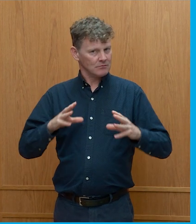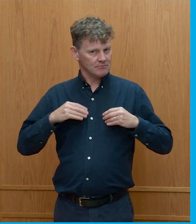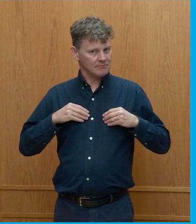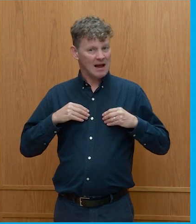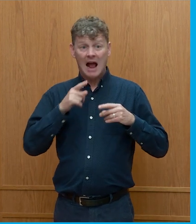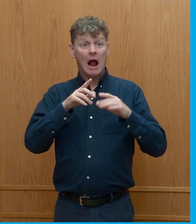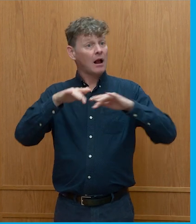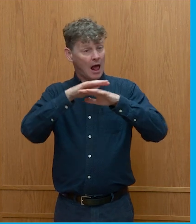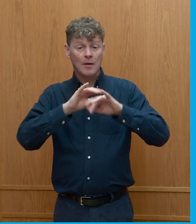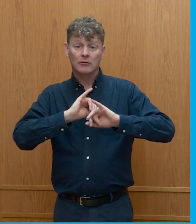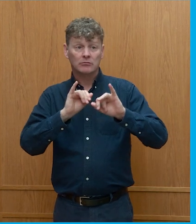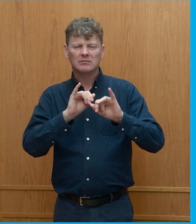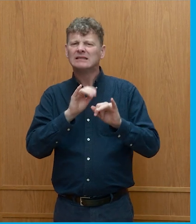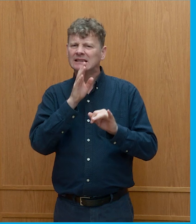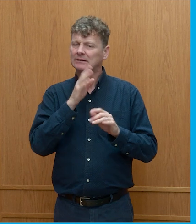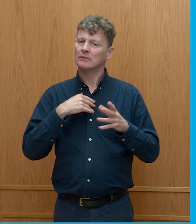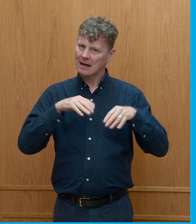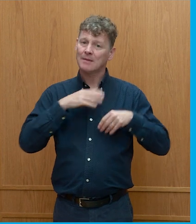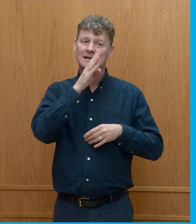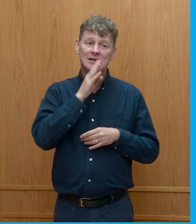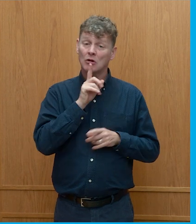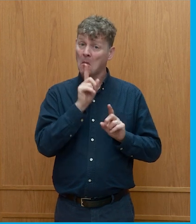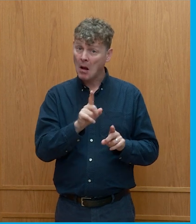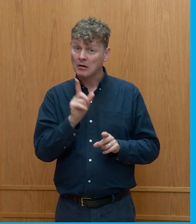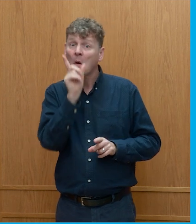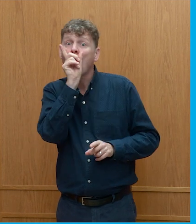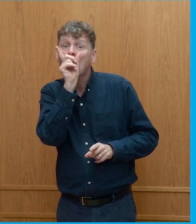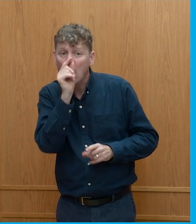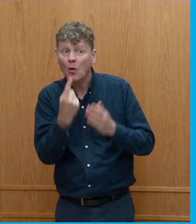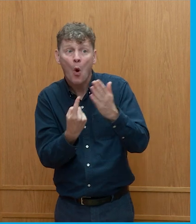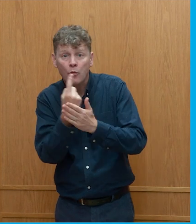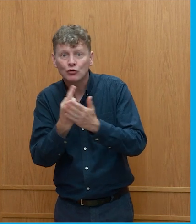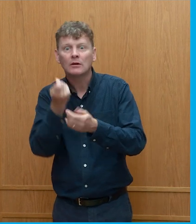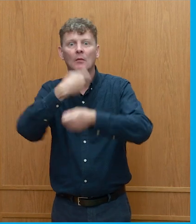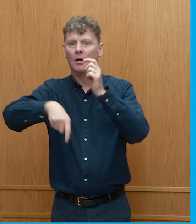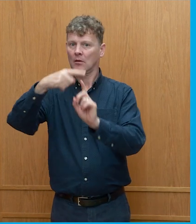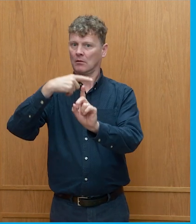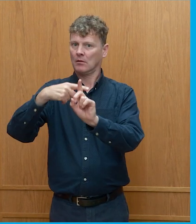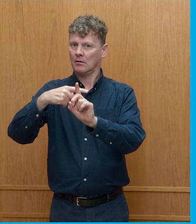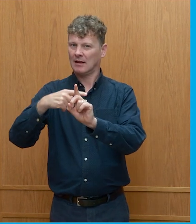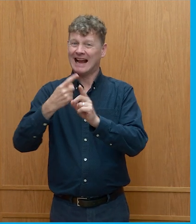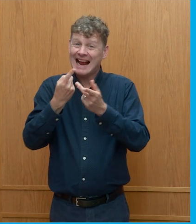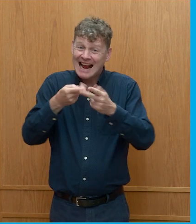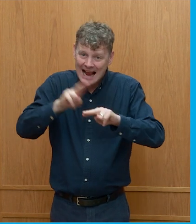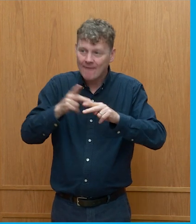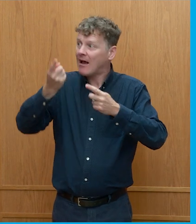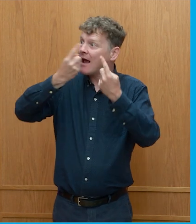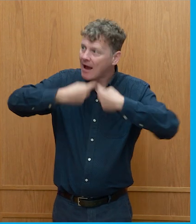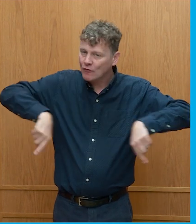it's something that we can gain a lot from if we do it in the right way, and we consider how we bring everybody with us.